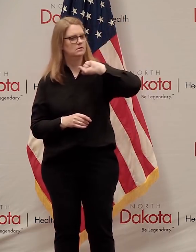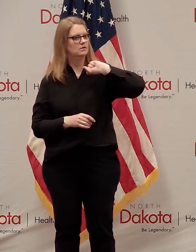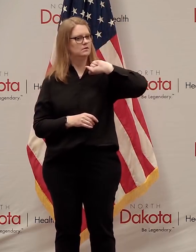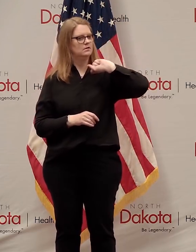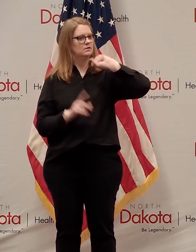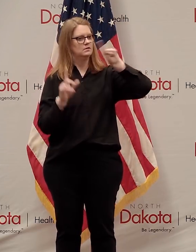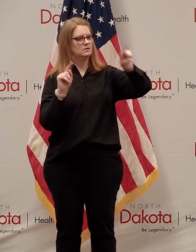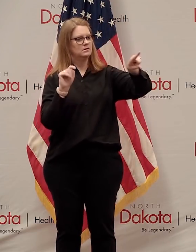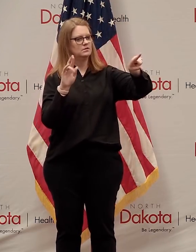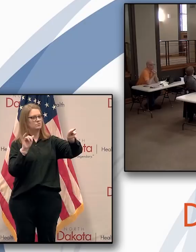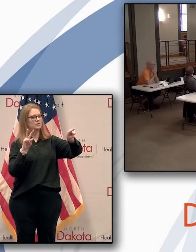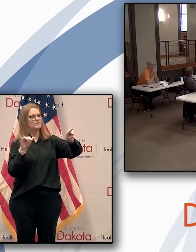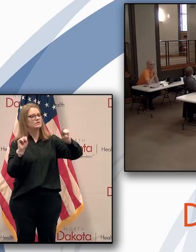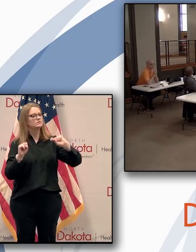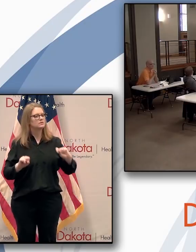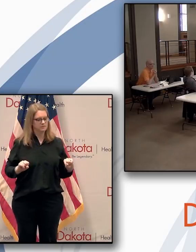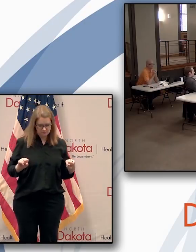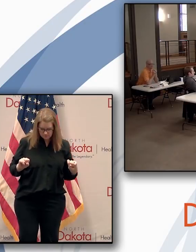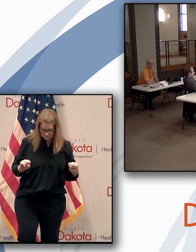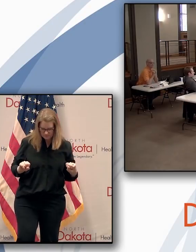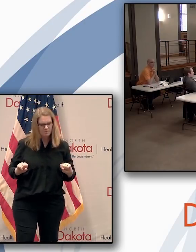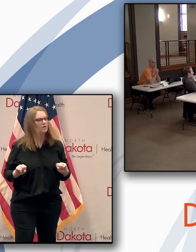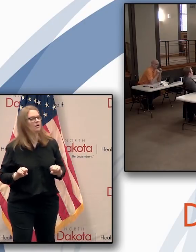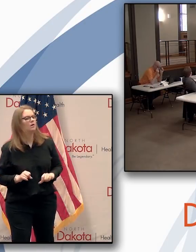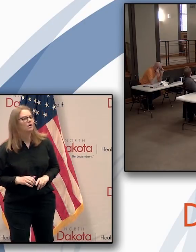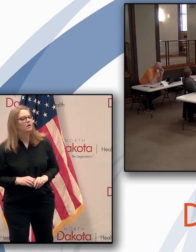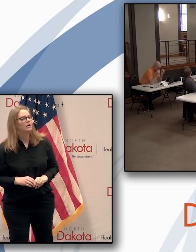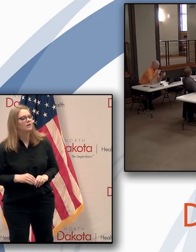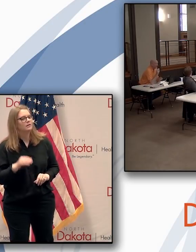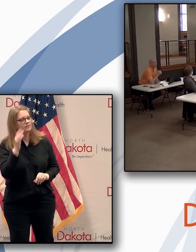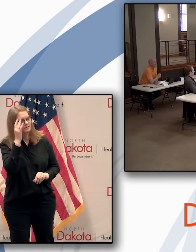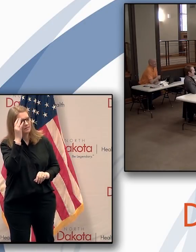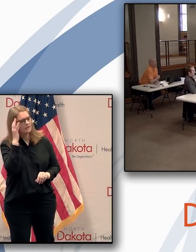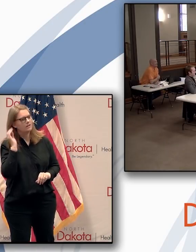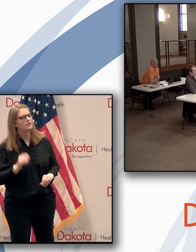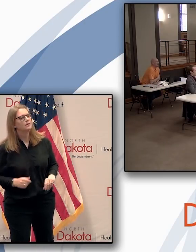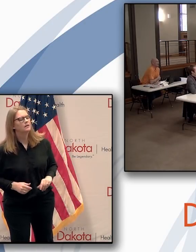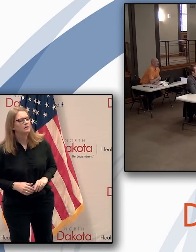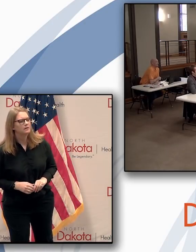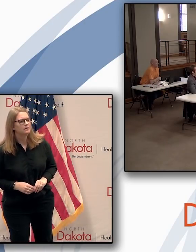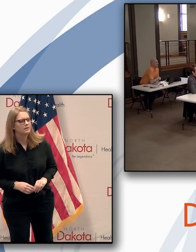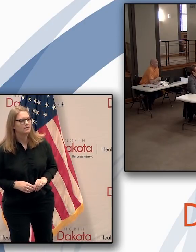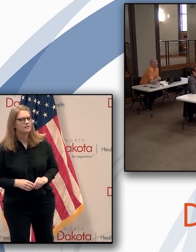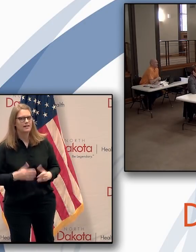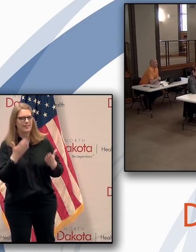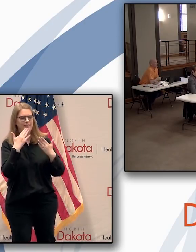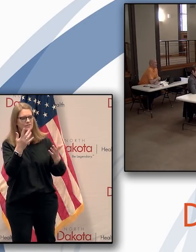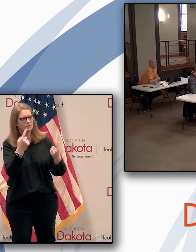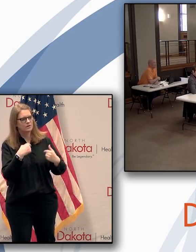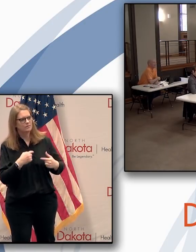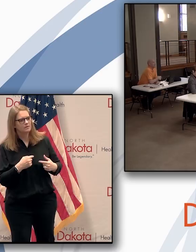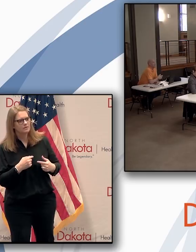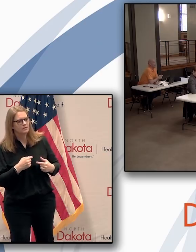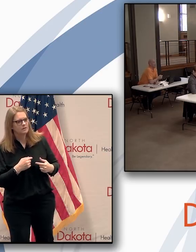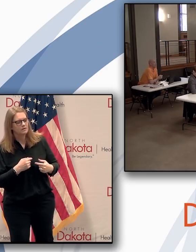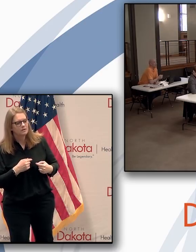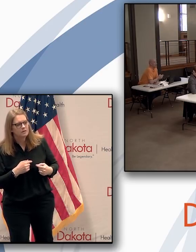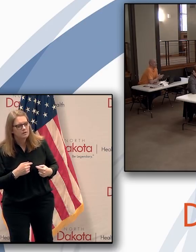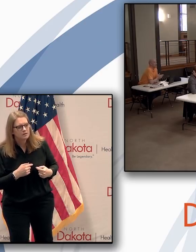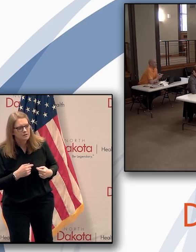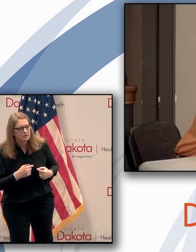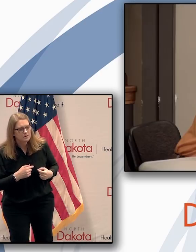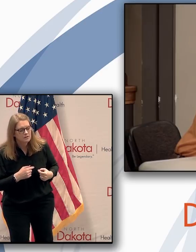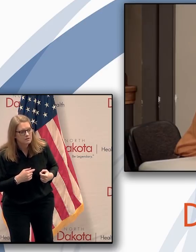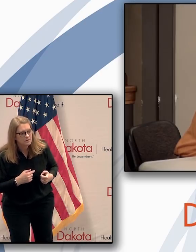Was it Travis? Okay. Nice and loud, Travis. You're on all the way. He's all the way in the back row here, so, but thanks for being here. The data that you have